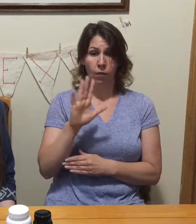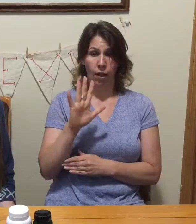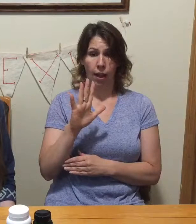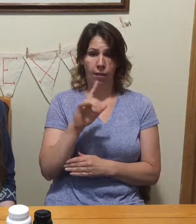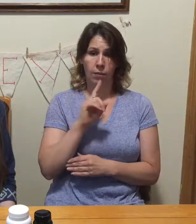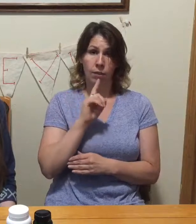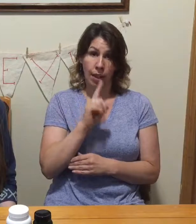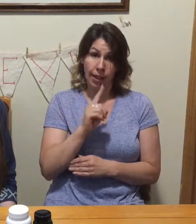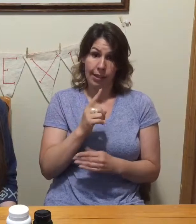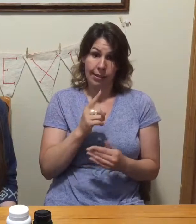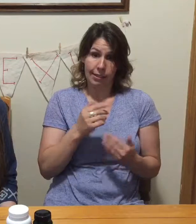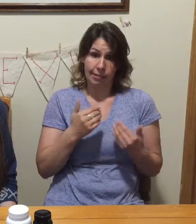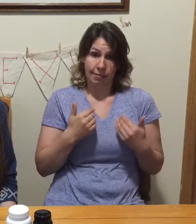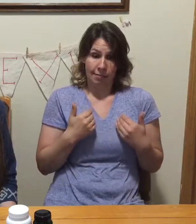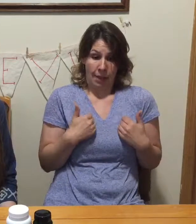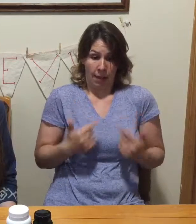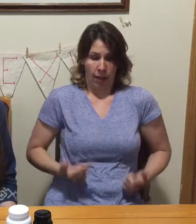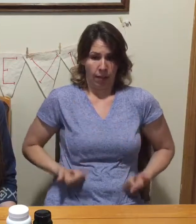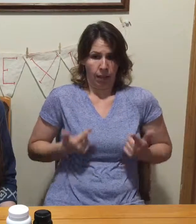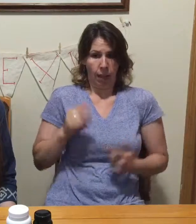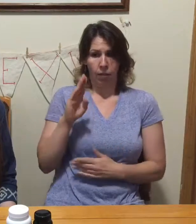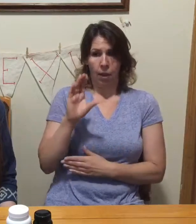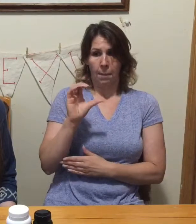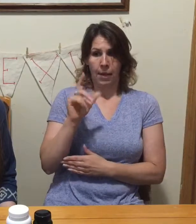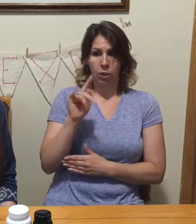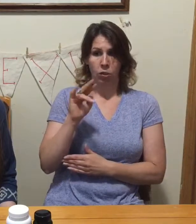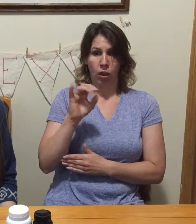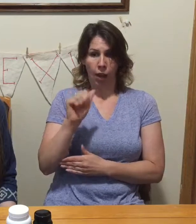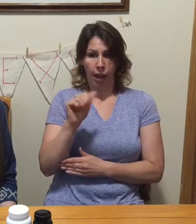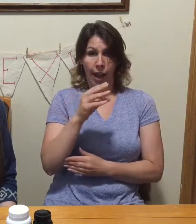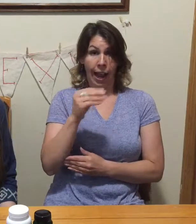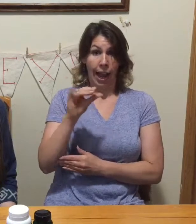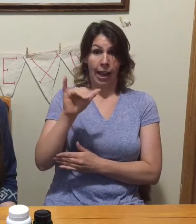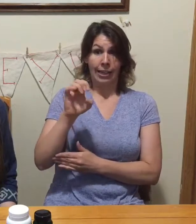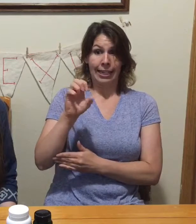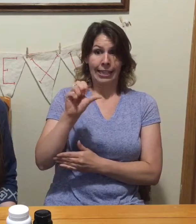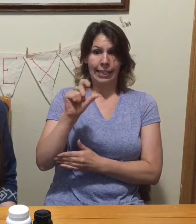Probiotics are live bacteria and yeast that are good for your health,